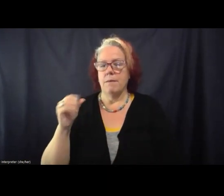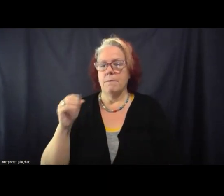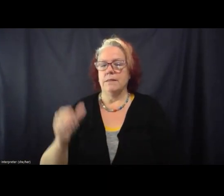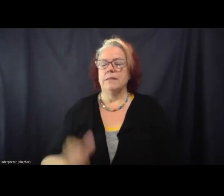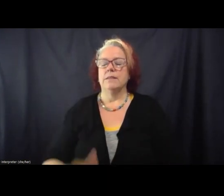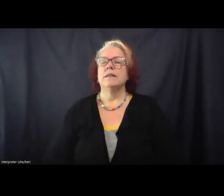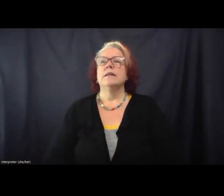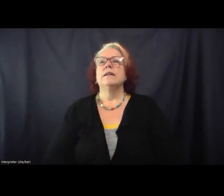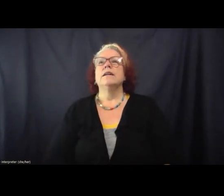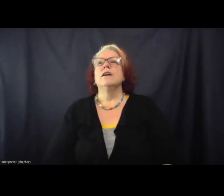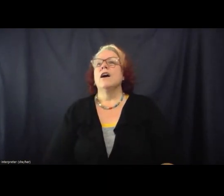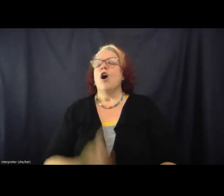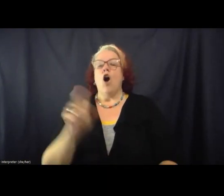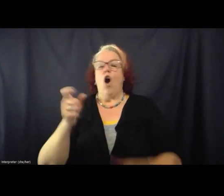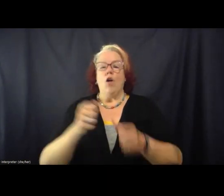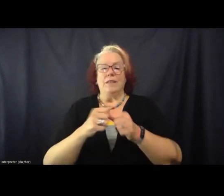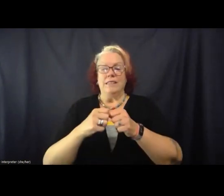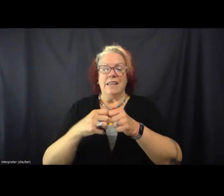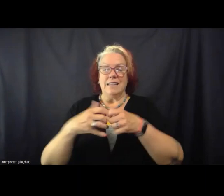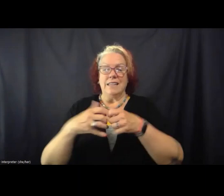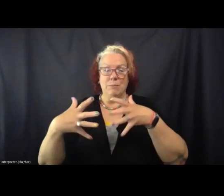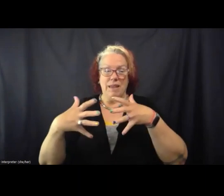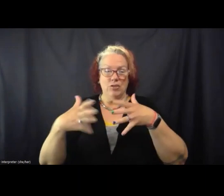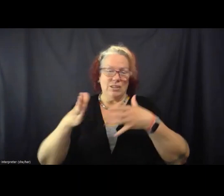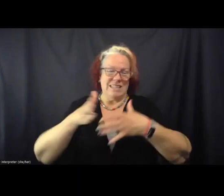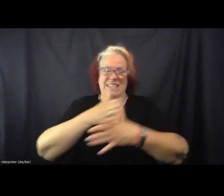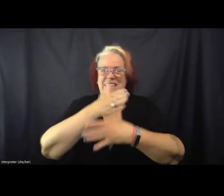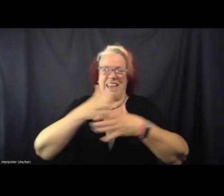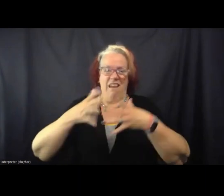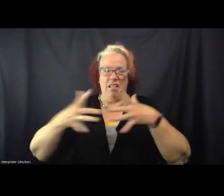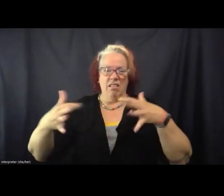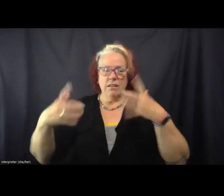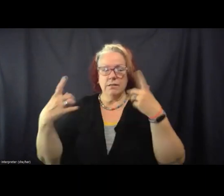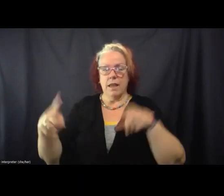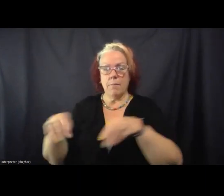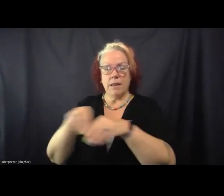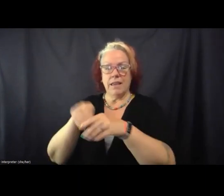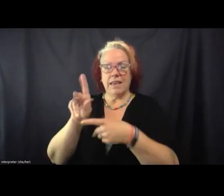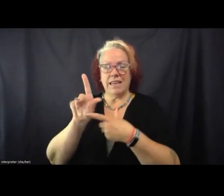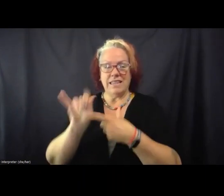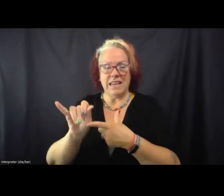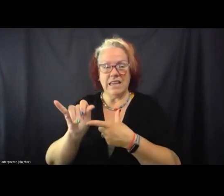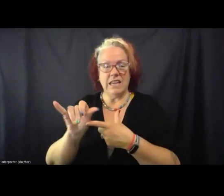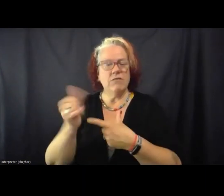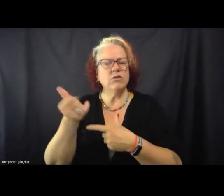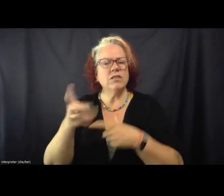expansion at all these different scales is happening in Kentucky for a couple of